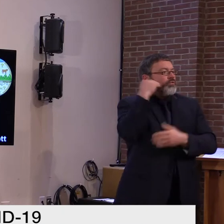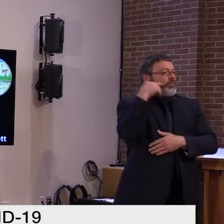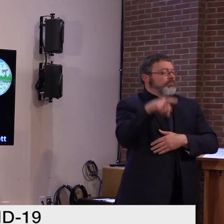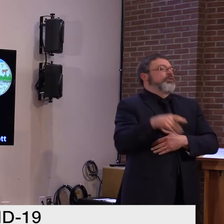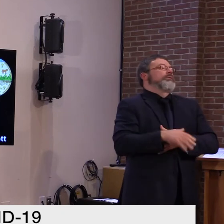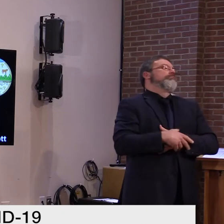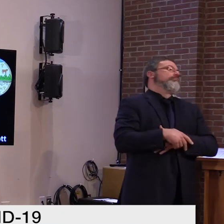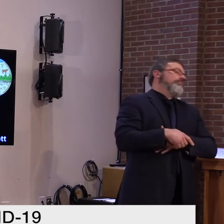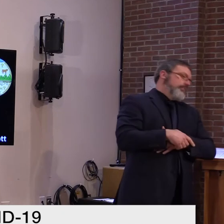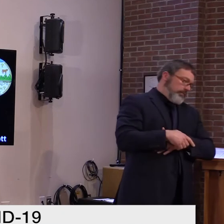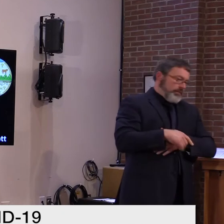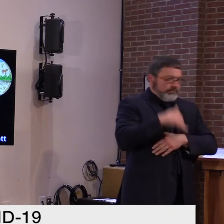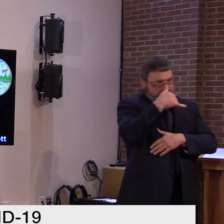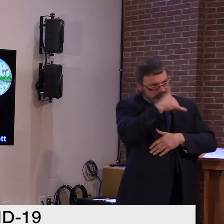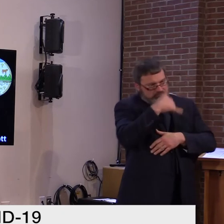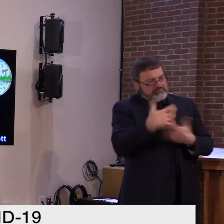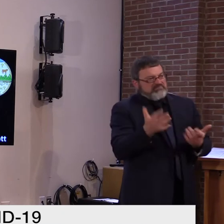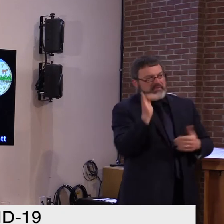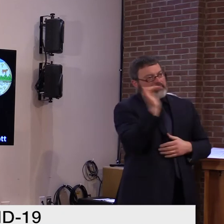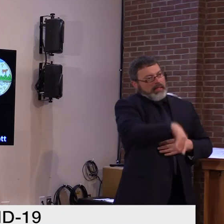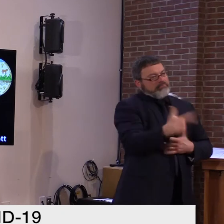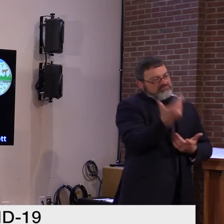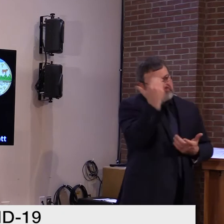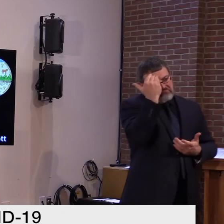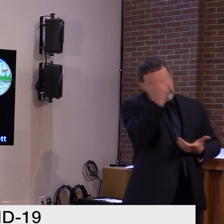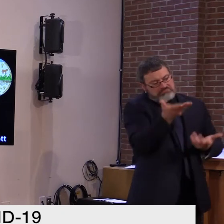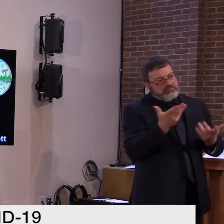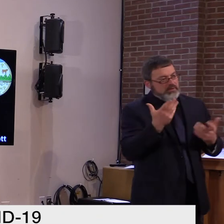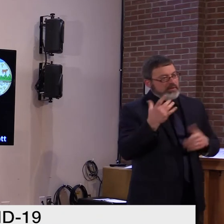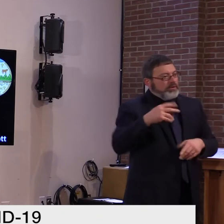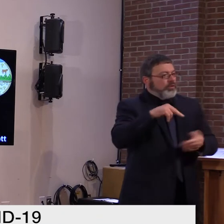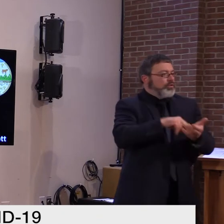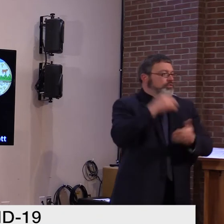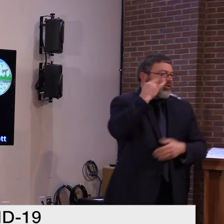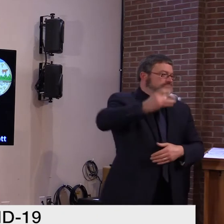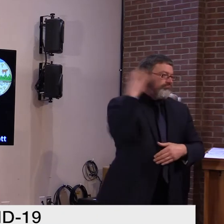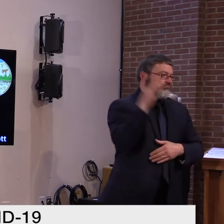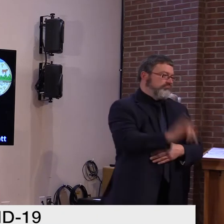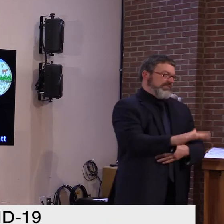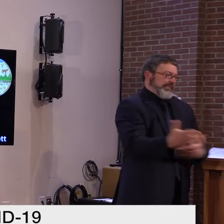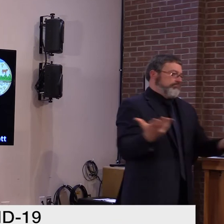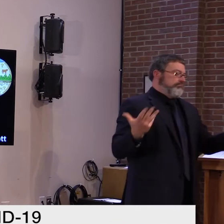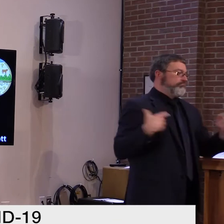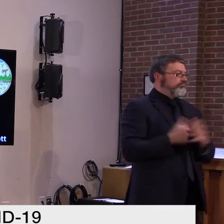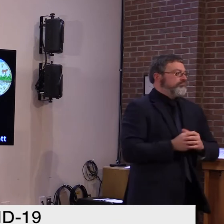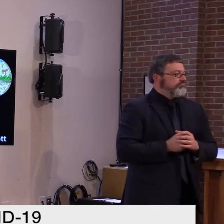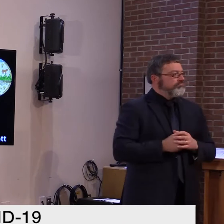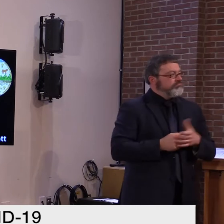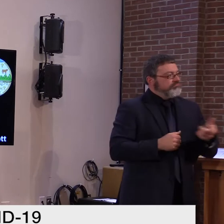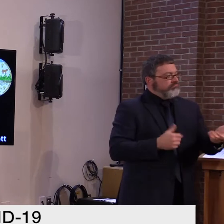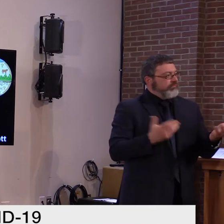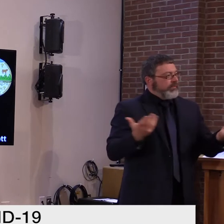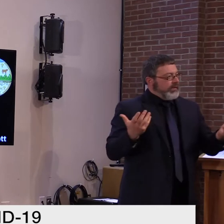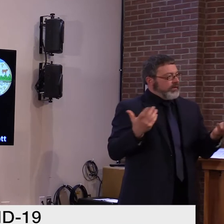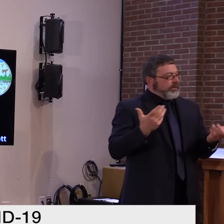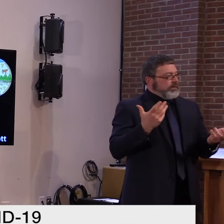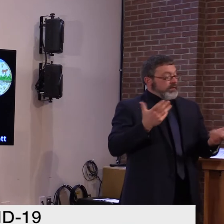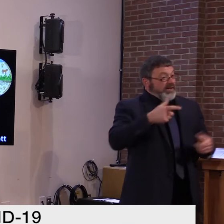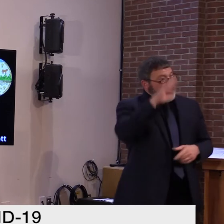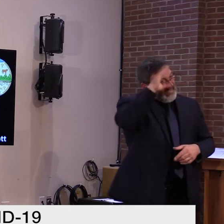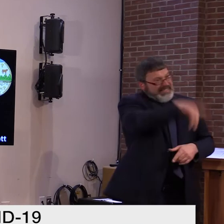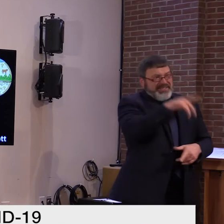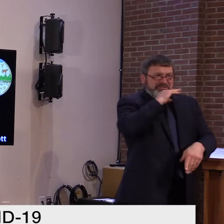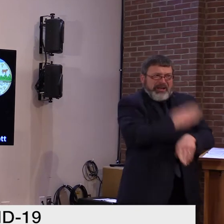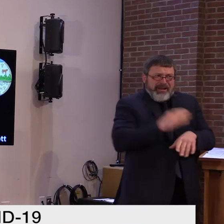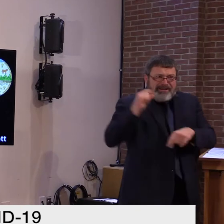Vanessa knows that, too. She doesn't live a life in the fast lane. She has been very careful. But why would she